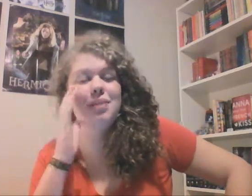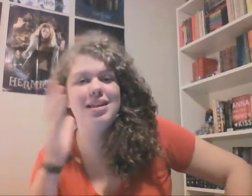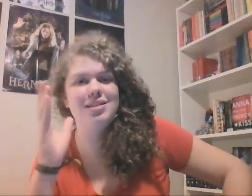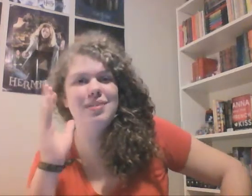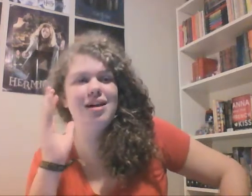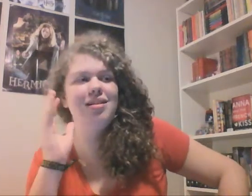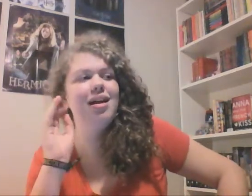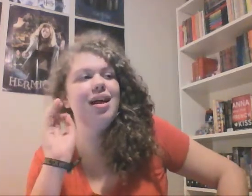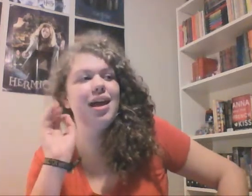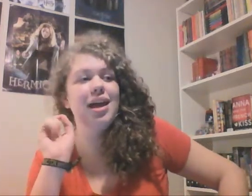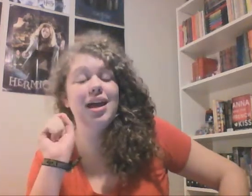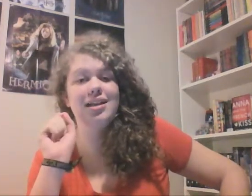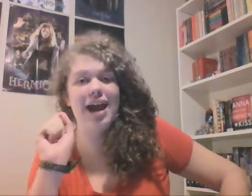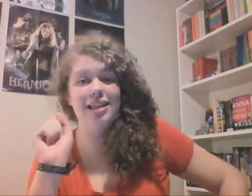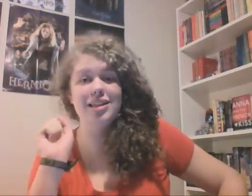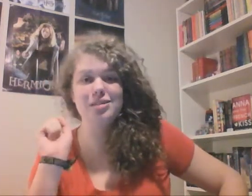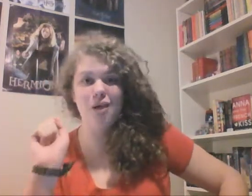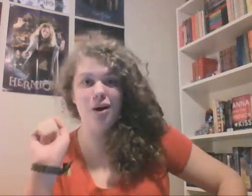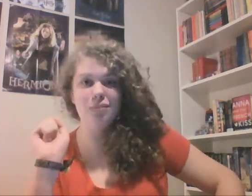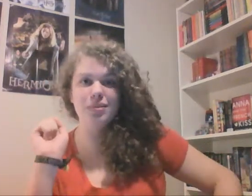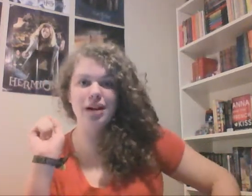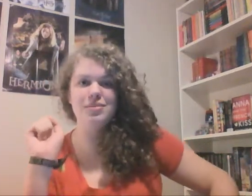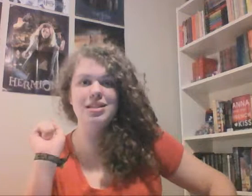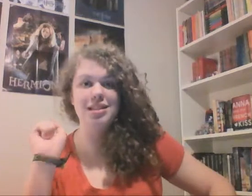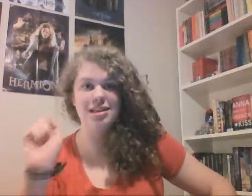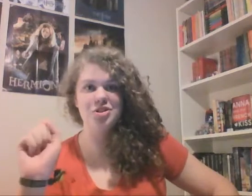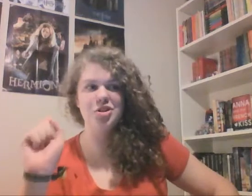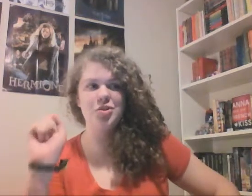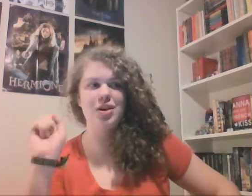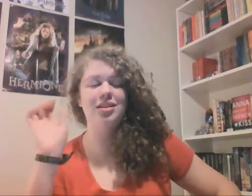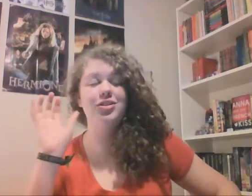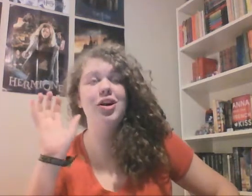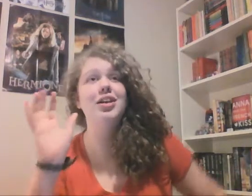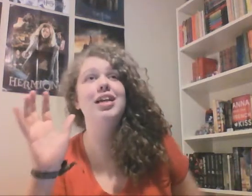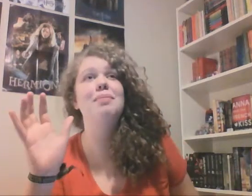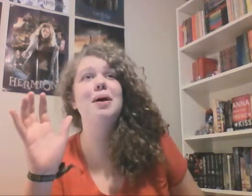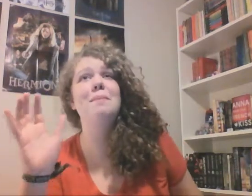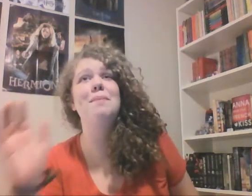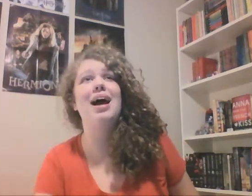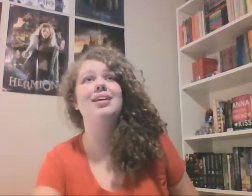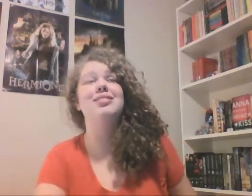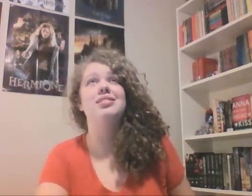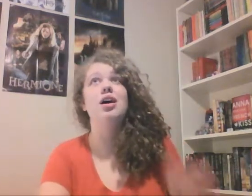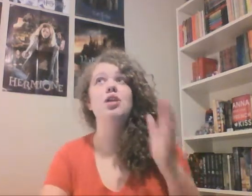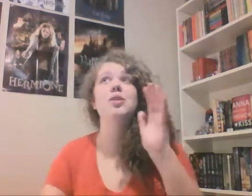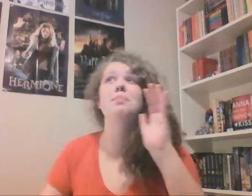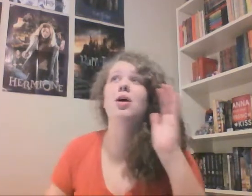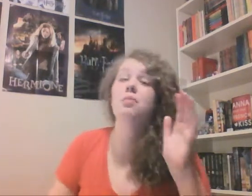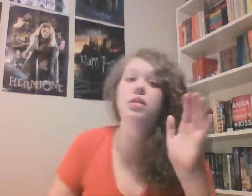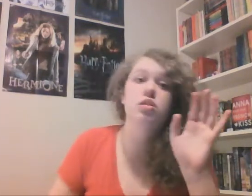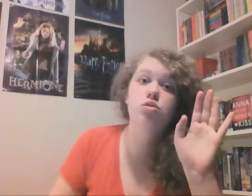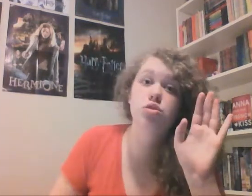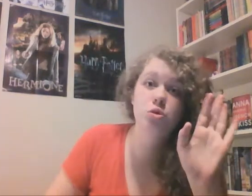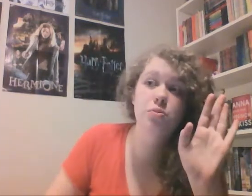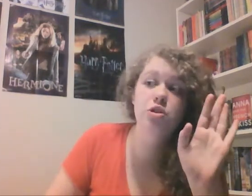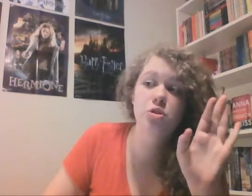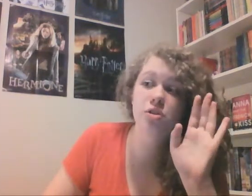but Isabel and Alec's mom comes to the Institute and they're talking about Max and the mom is super, super